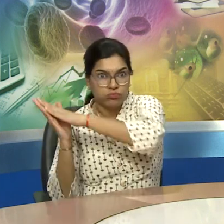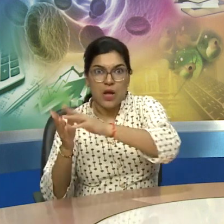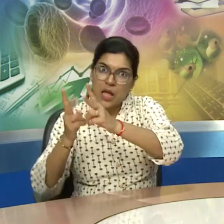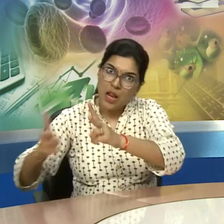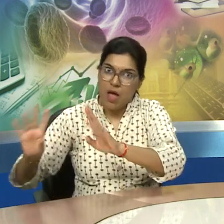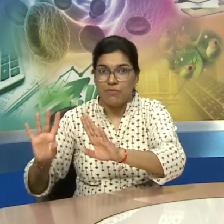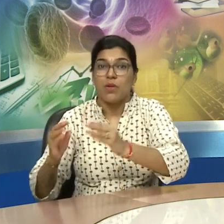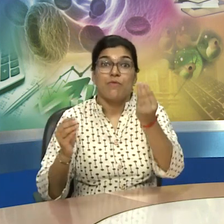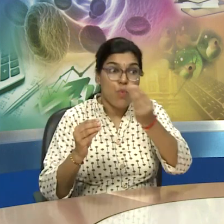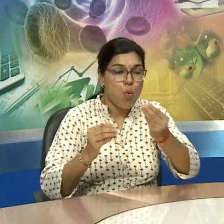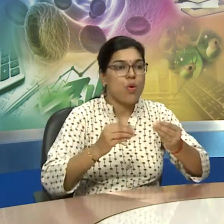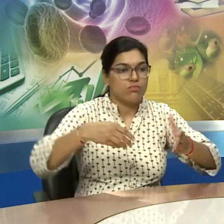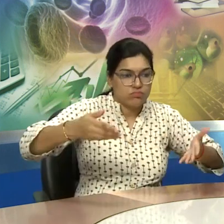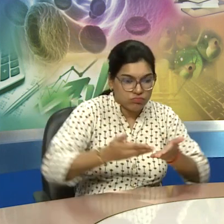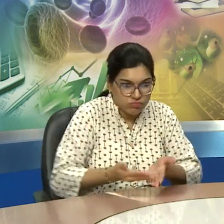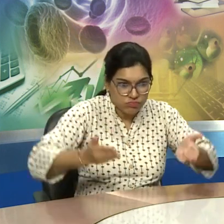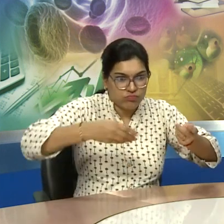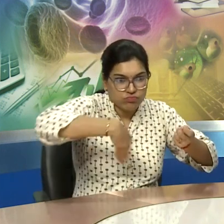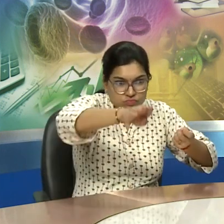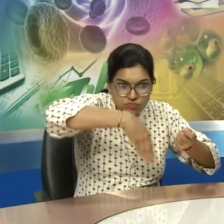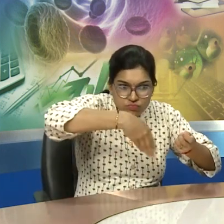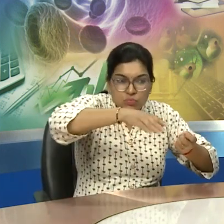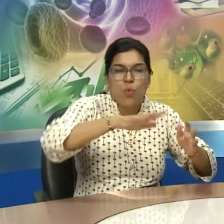and then after getting it melted they used to put it